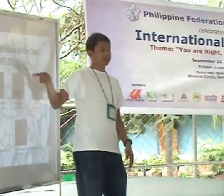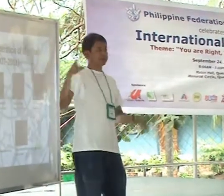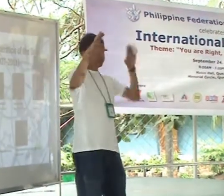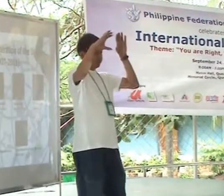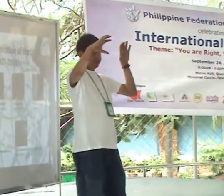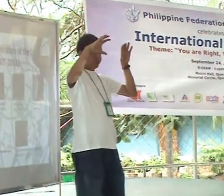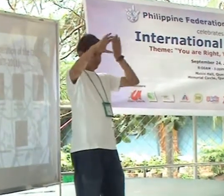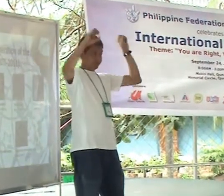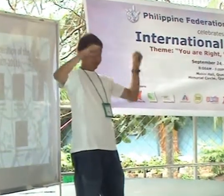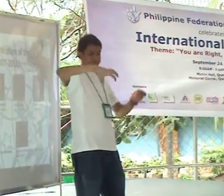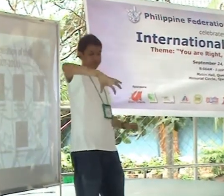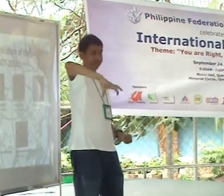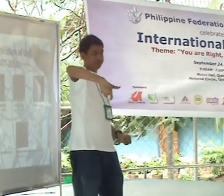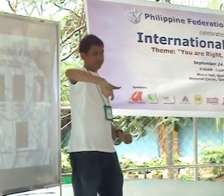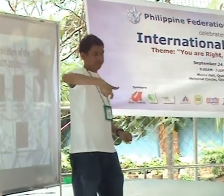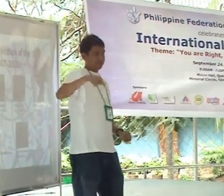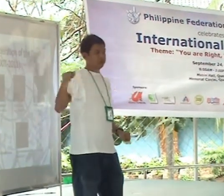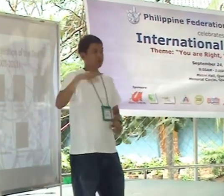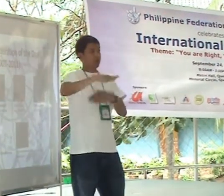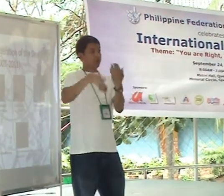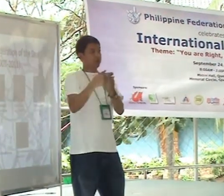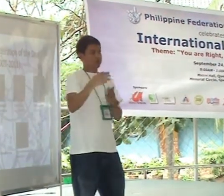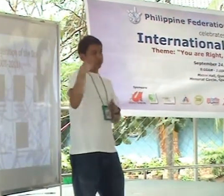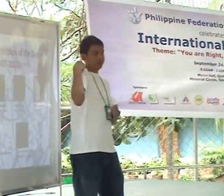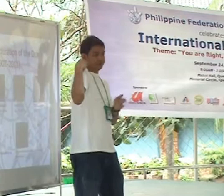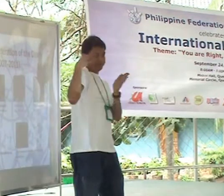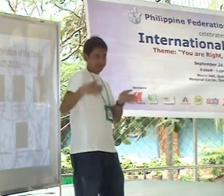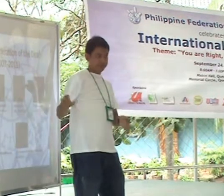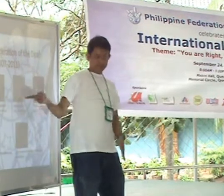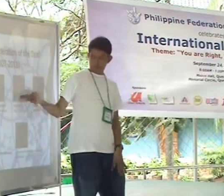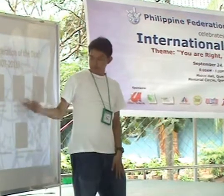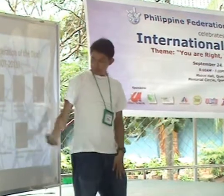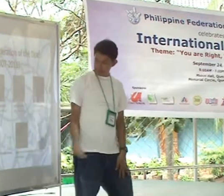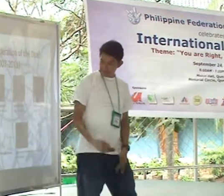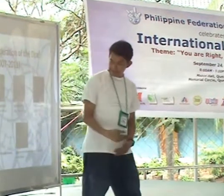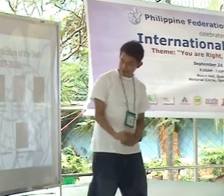Then this is again, when it's Raquel's term, at the UMA officers.